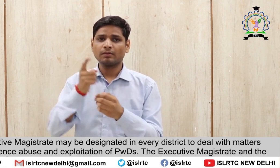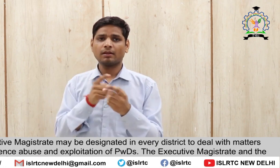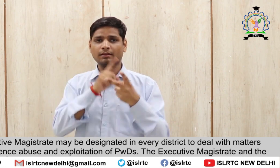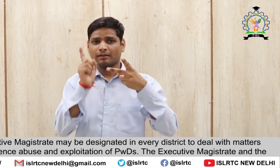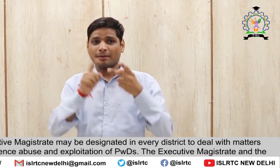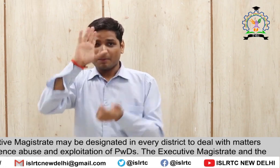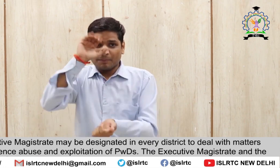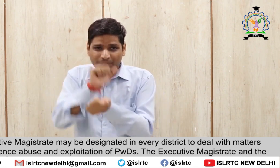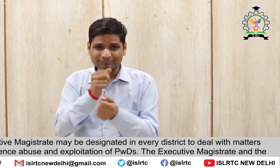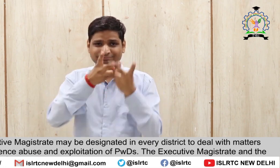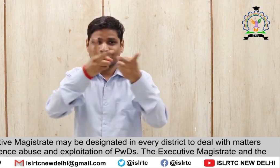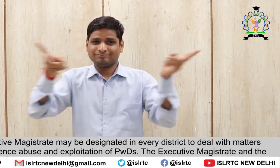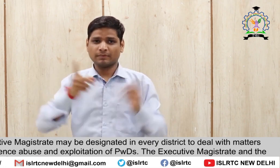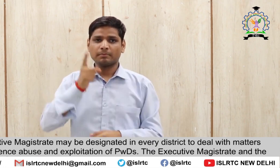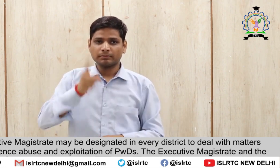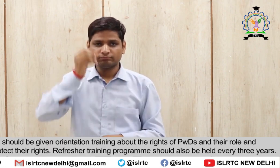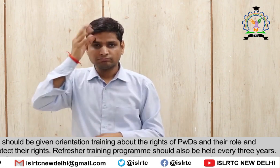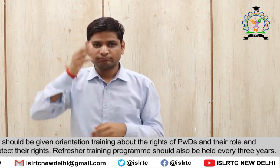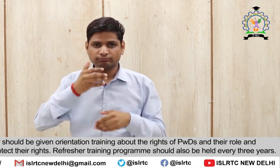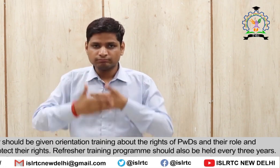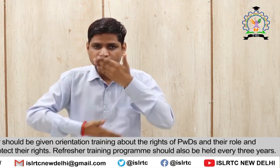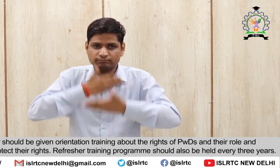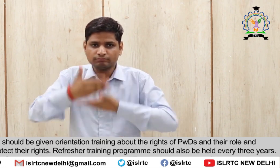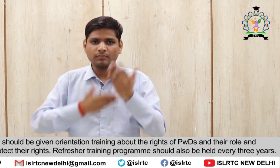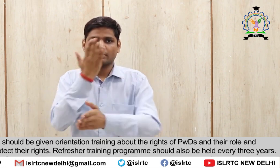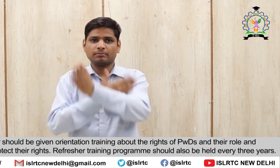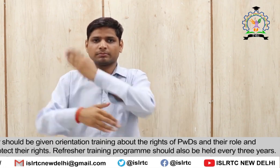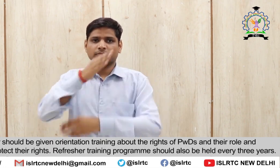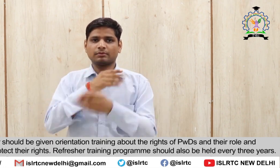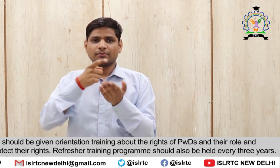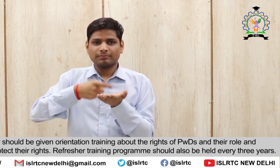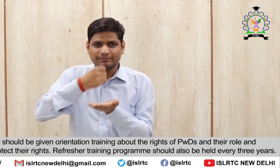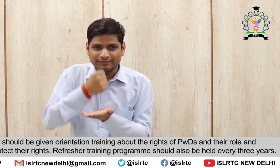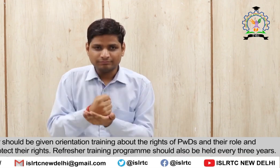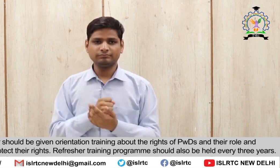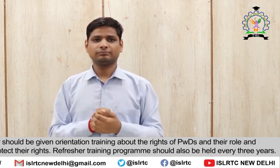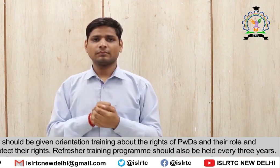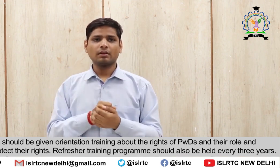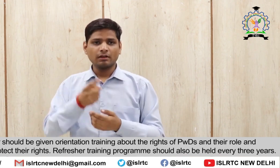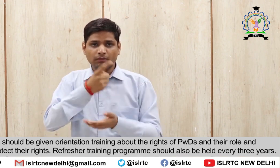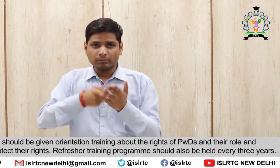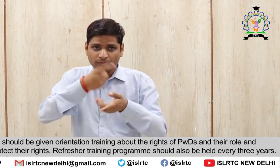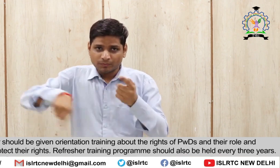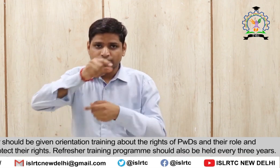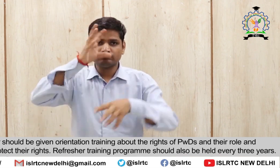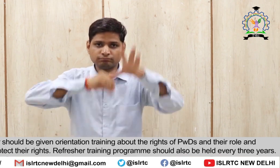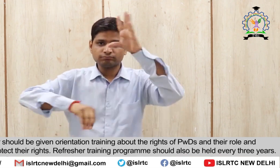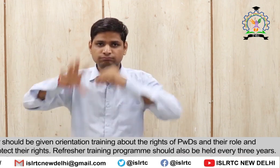The executive magistrate And the police officer Should be given Orientation training About the rights of PWDs And their role And responsibility